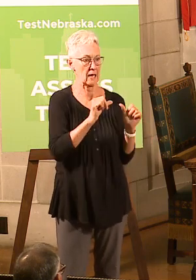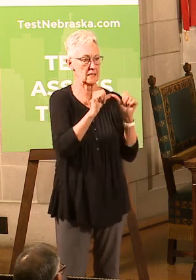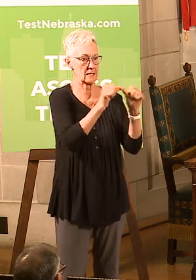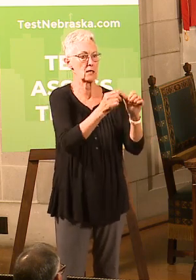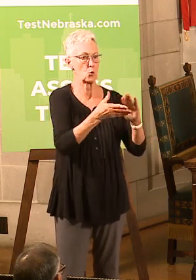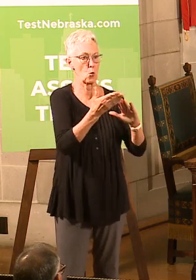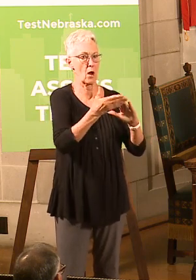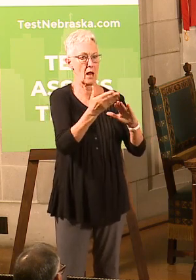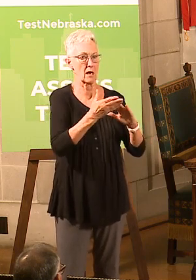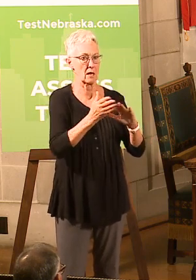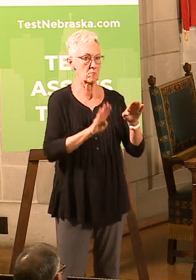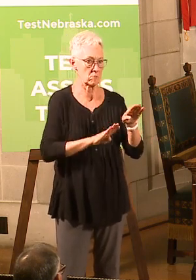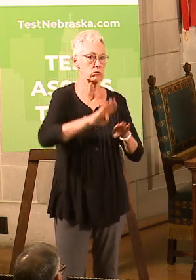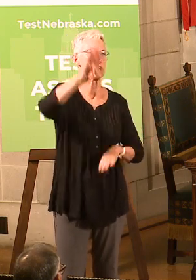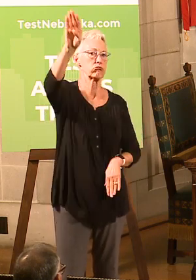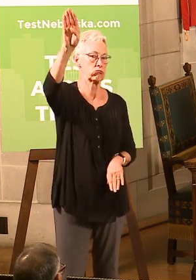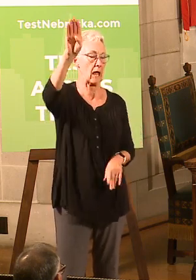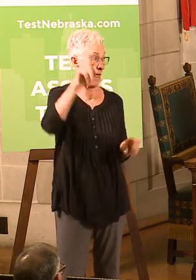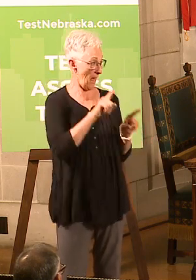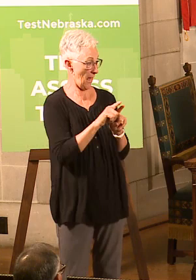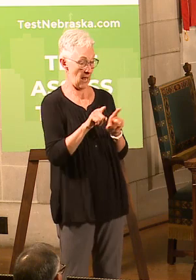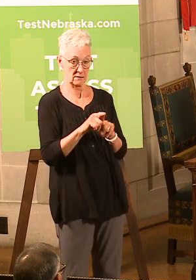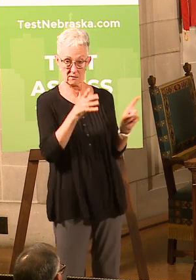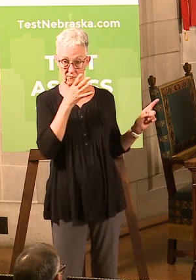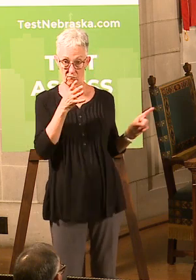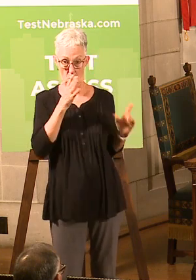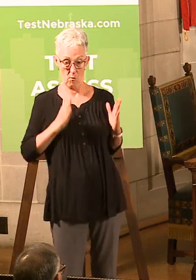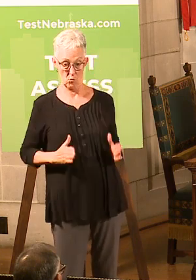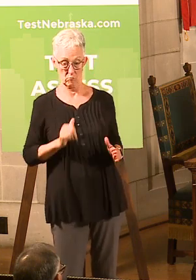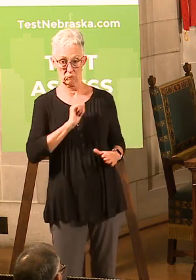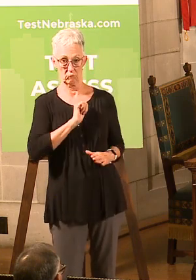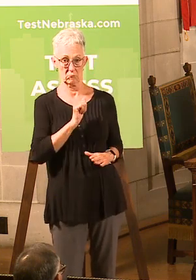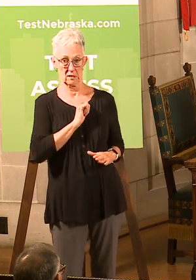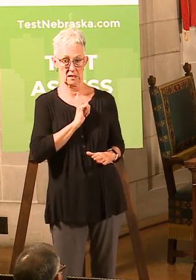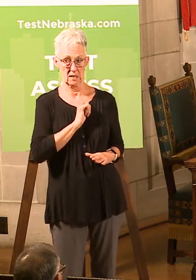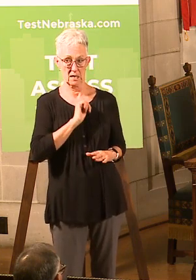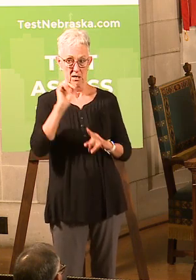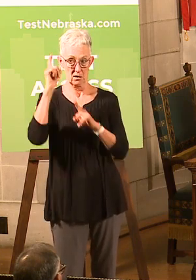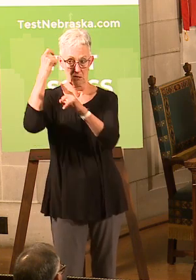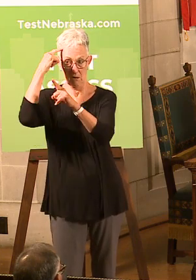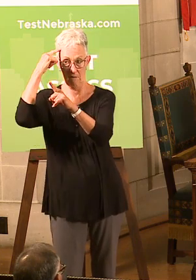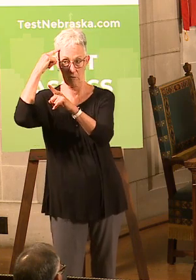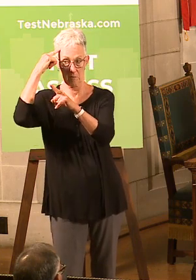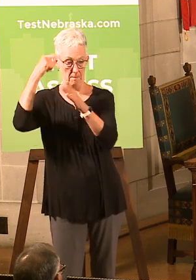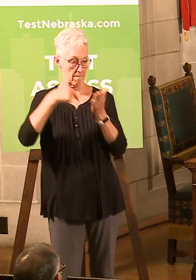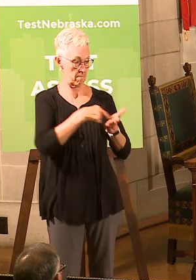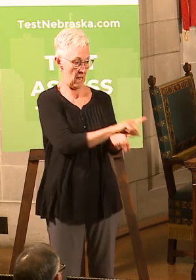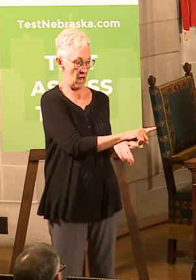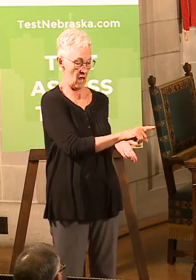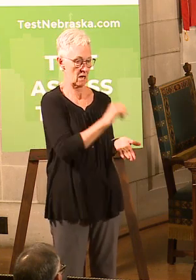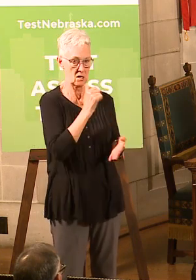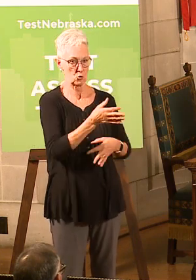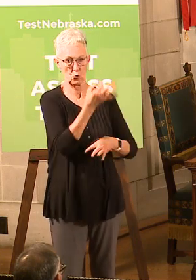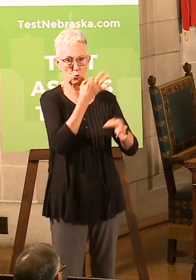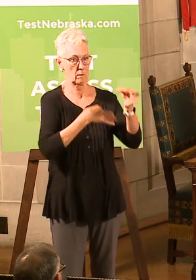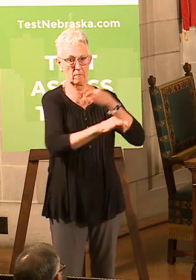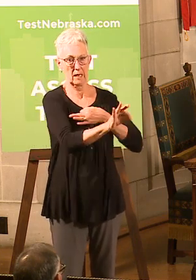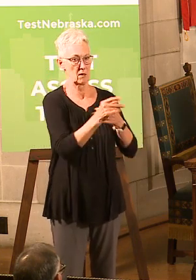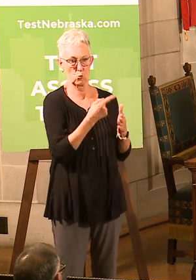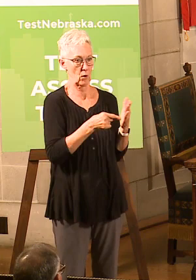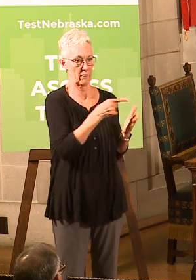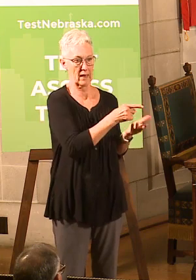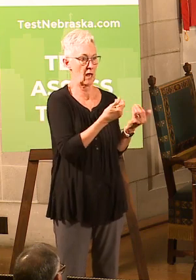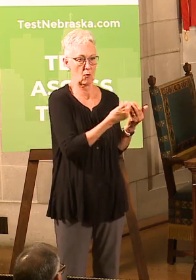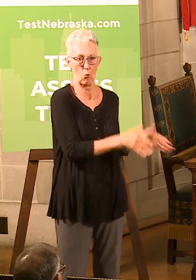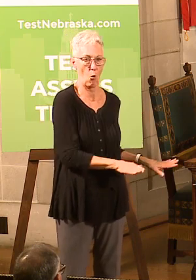as a farmer myself, the government payments do not replace the damage that's been done, but they definitely are helpful for continuing